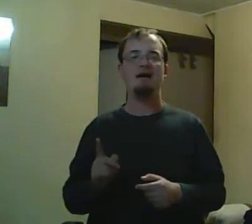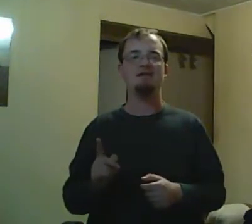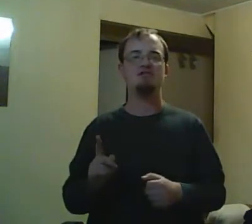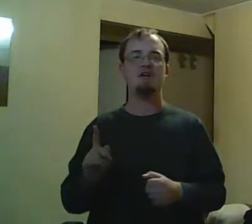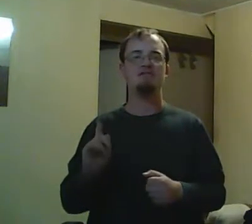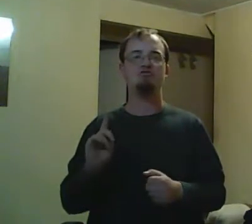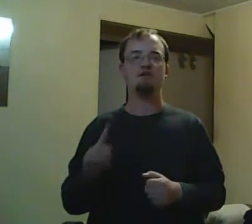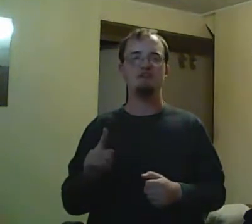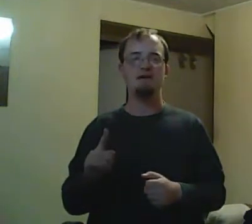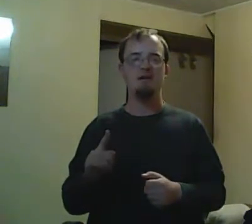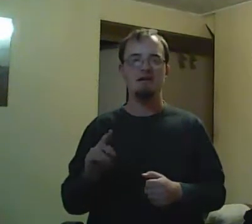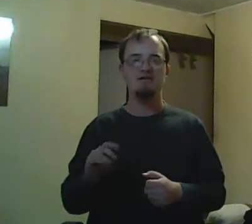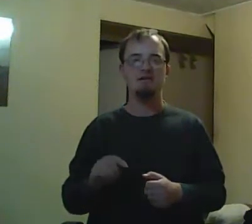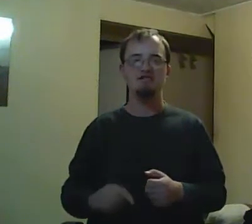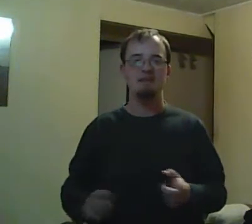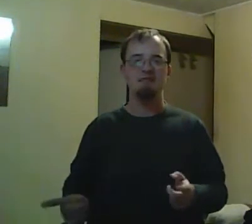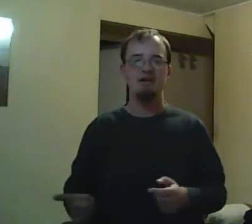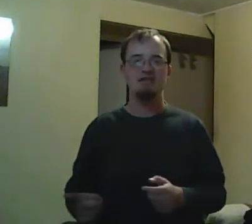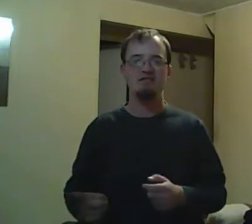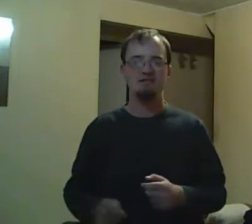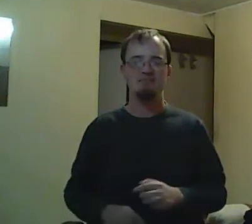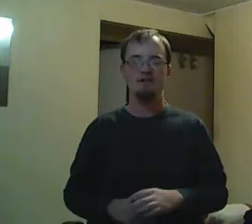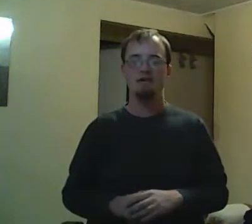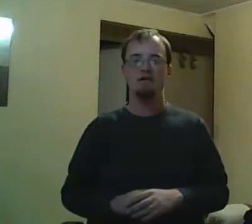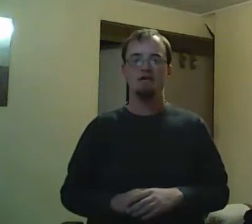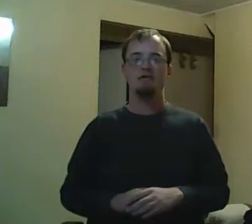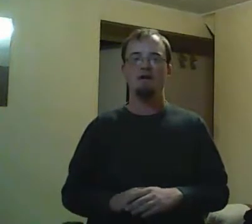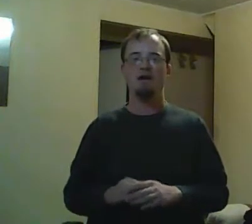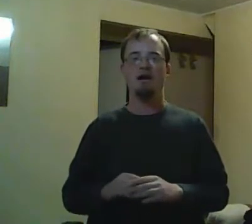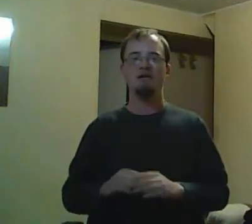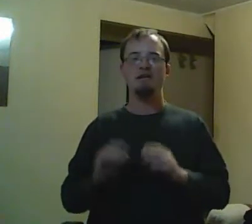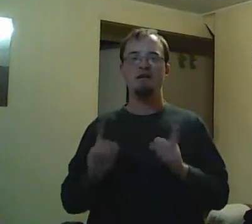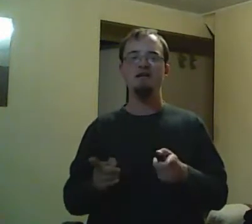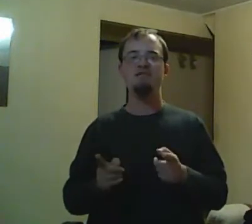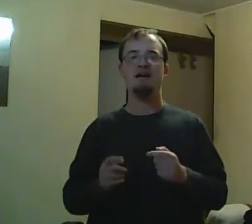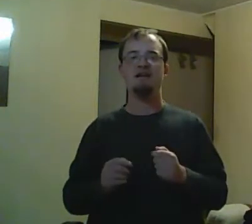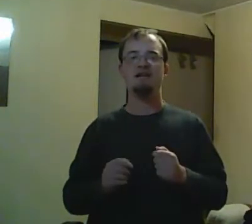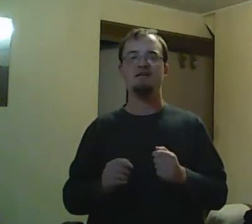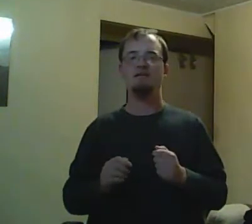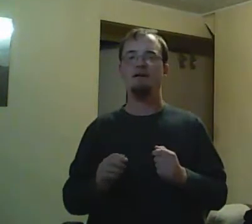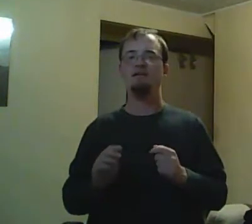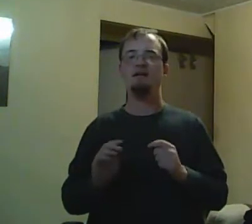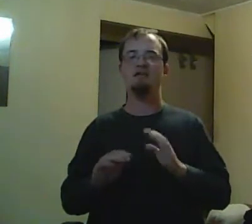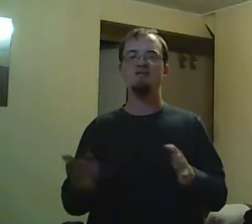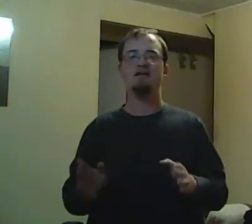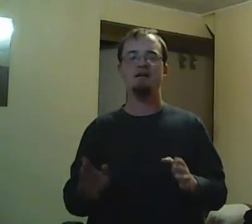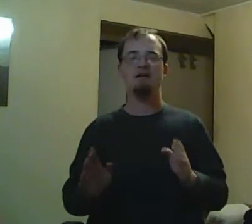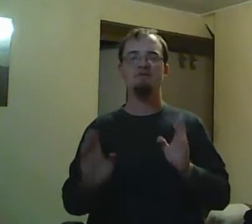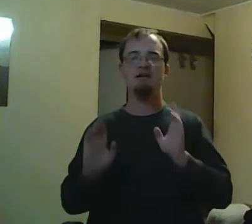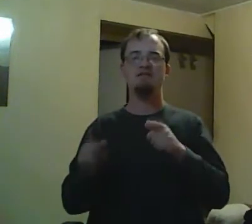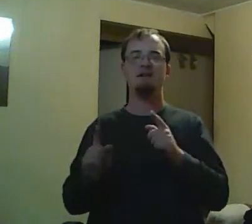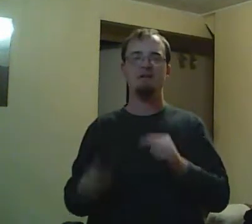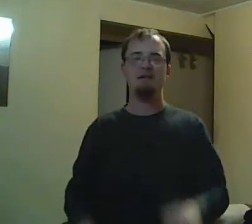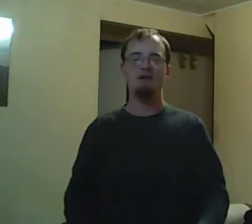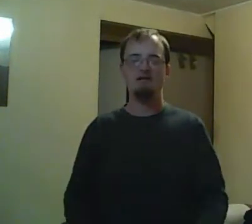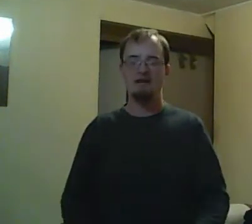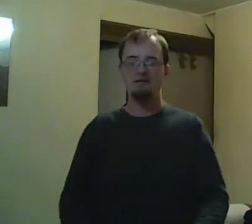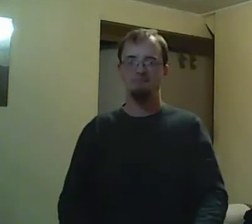students did that a lot. Over time, we do see that the pages click actually disappears. Jimmy doesn't really